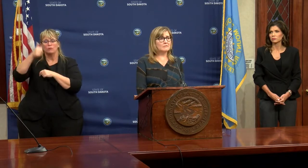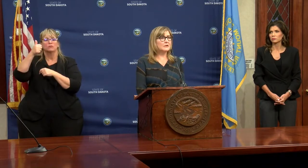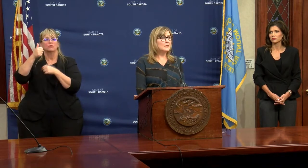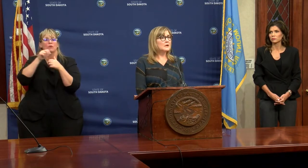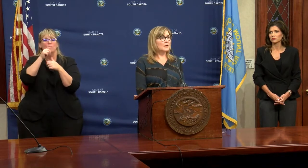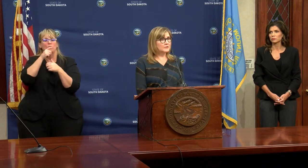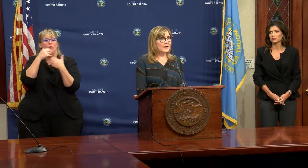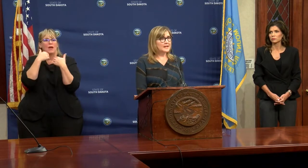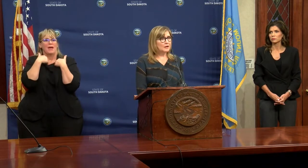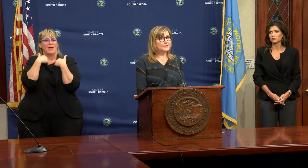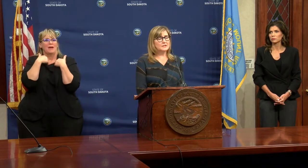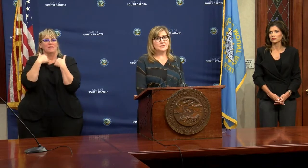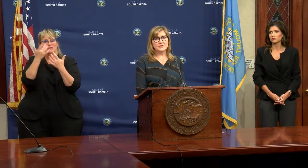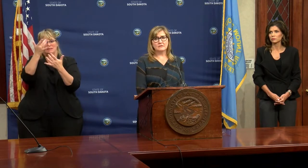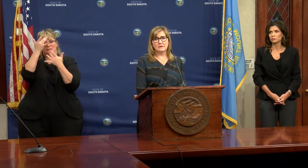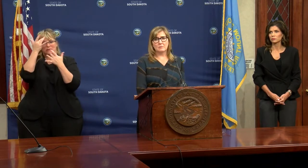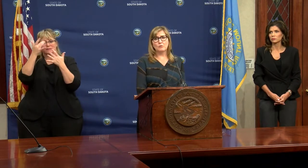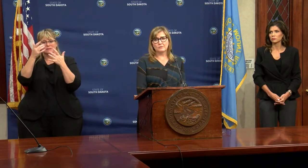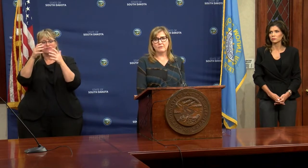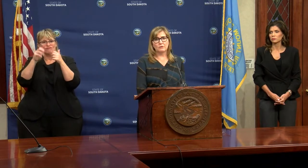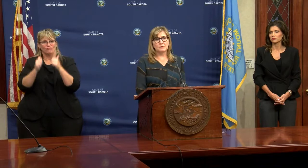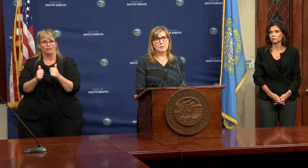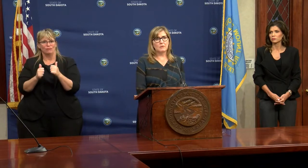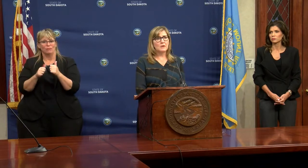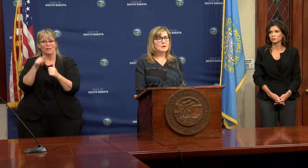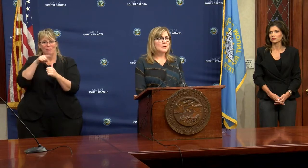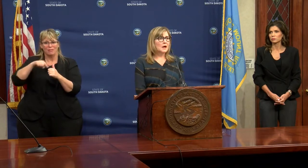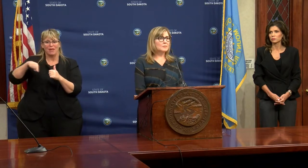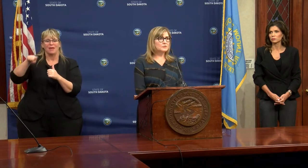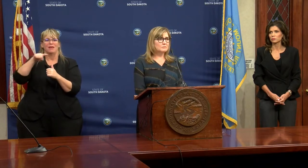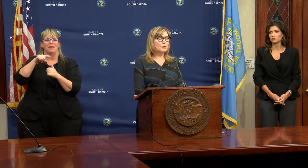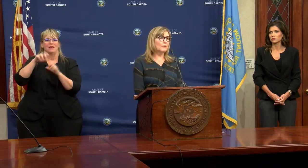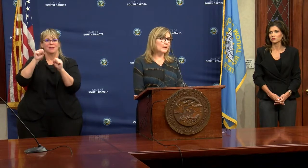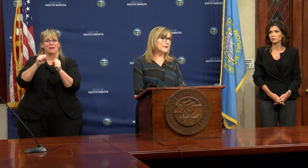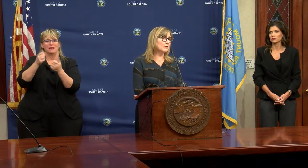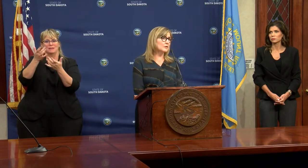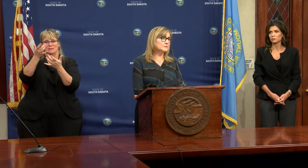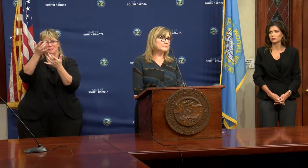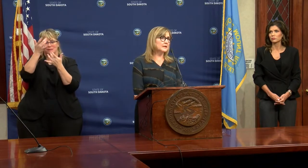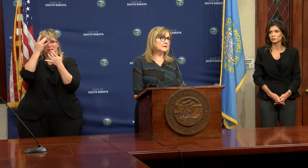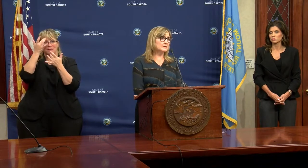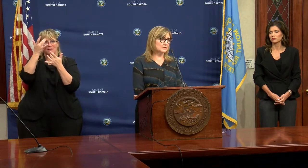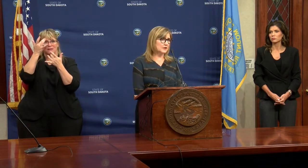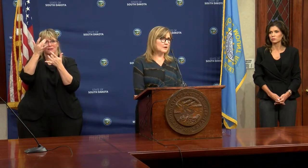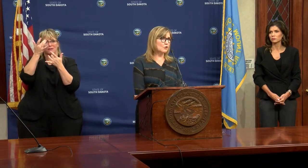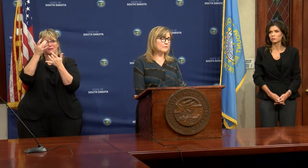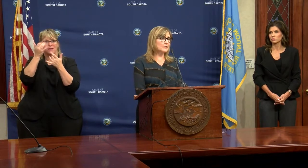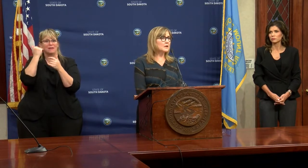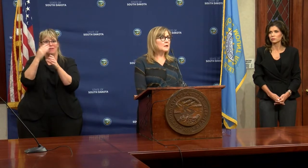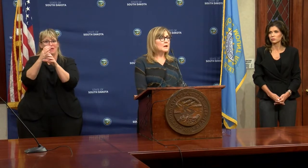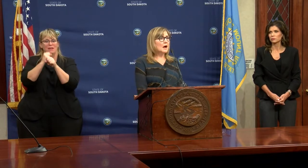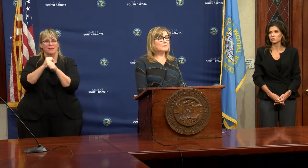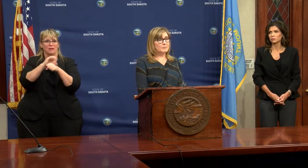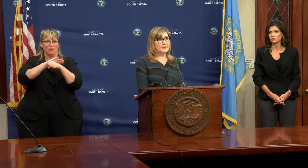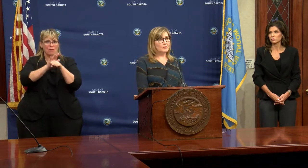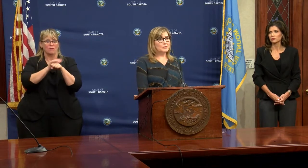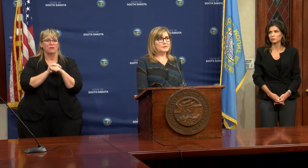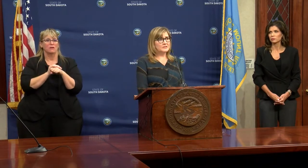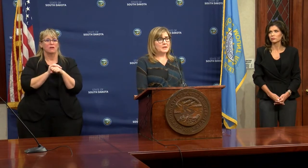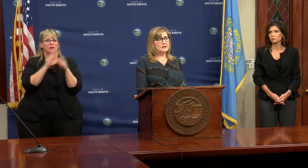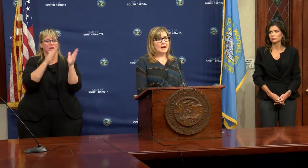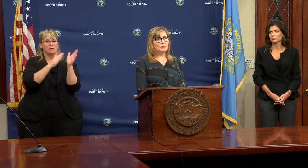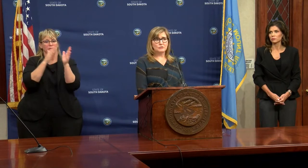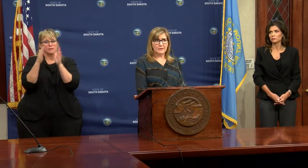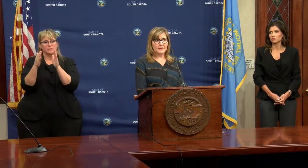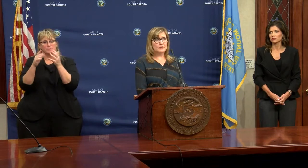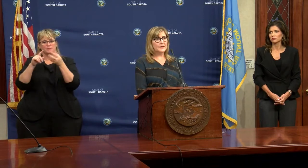that have underlying health conditions are most vulnerable to poor health outcomes if they contract COVID. From there, we